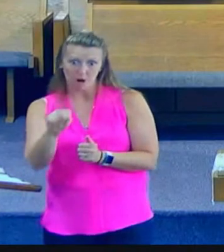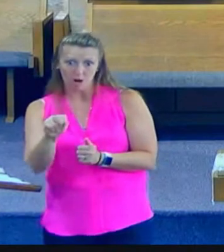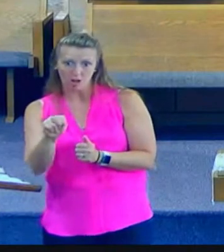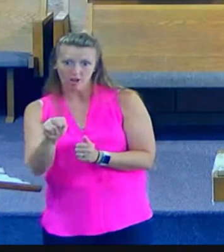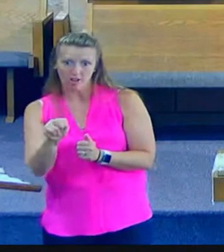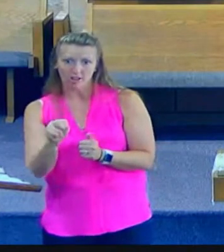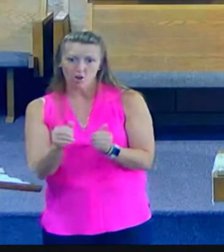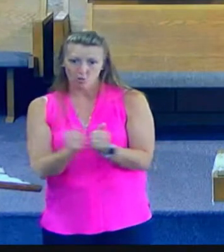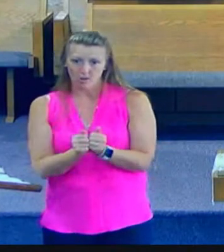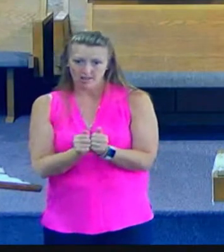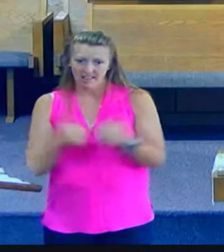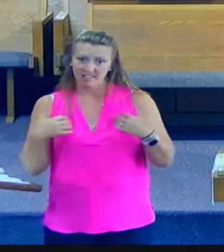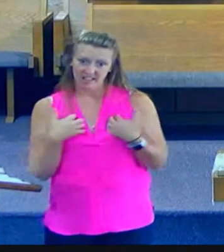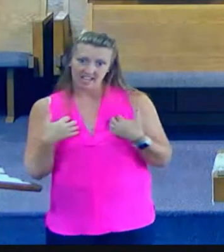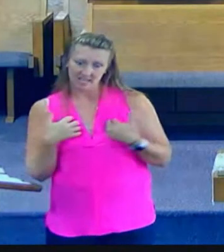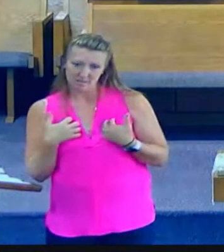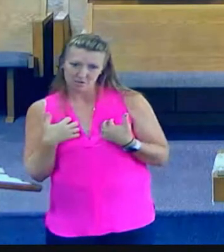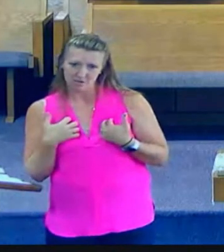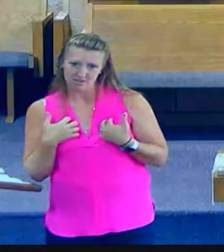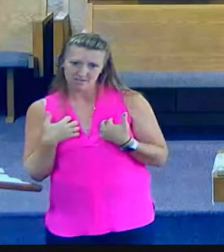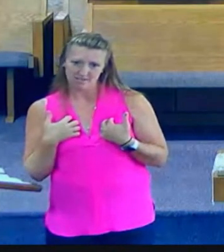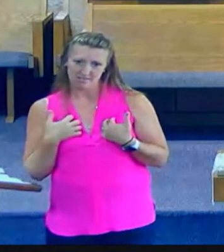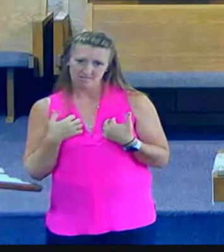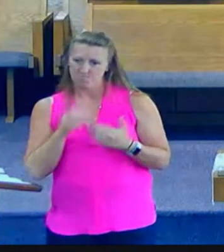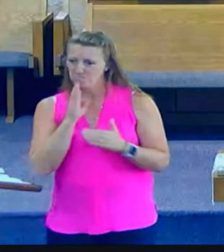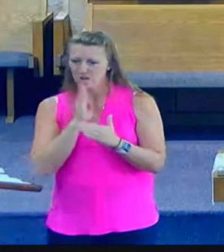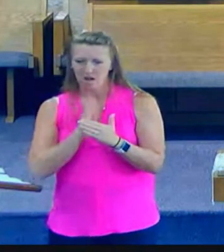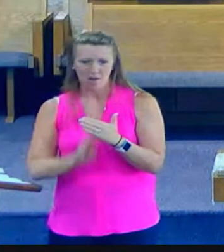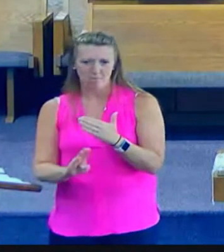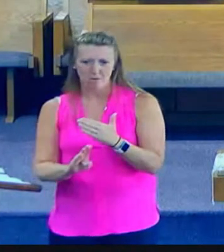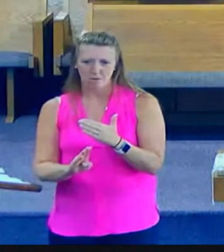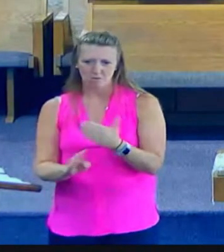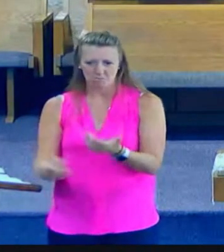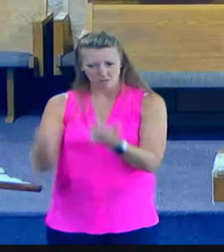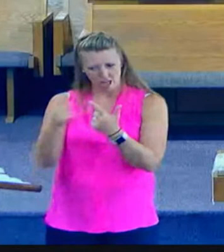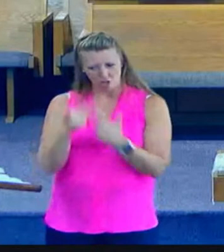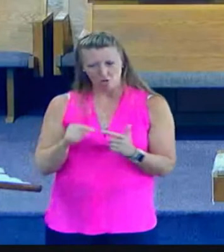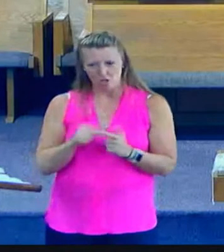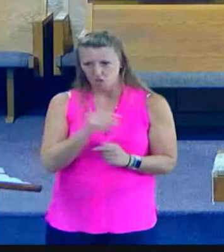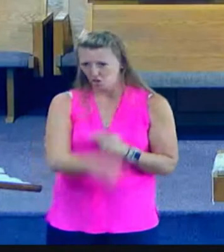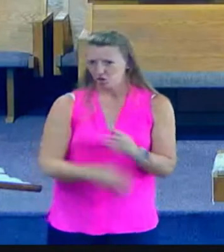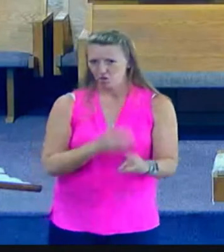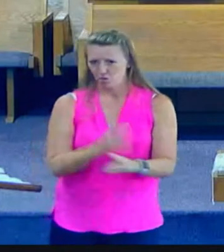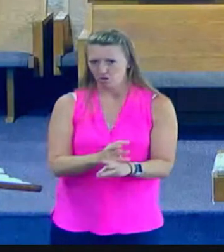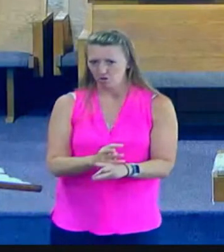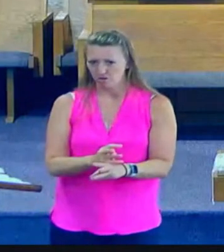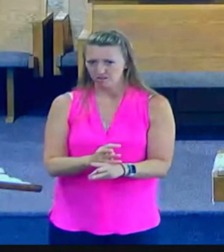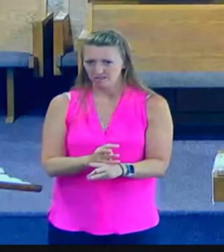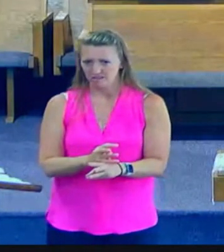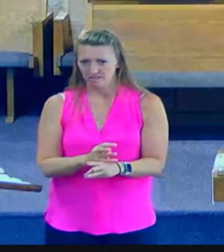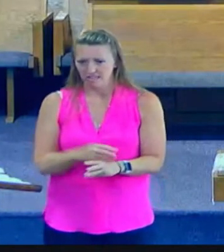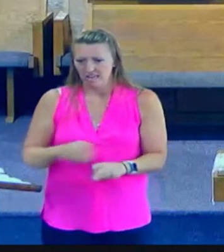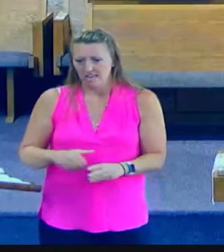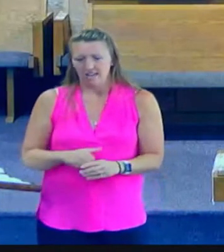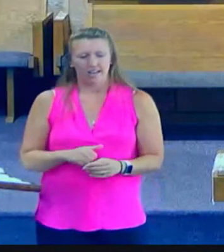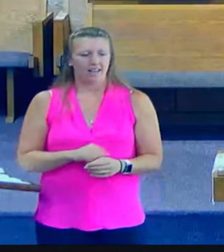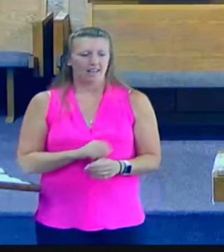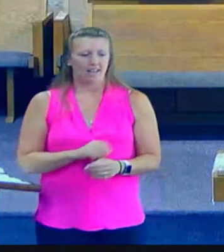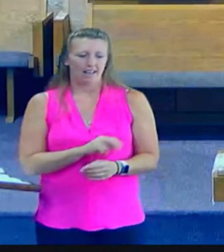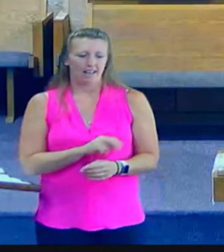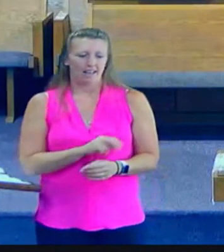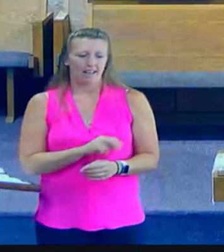stills the storm. on another occasion we see him standing by the grave of his beloved friend